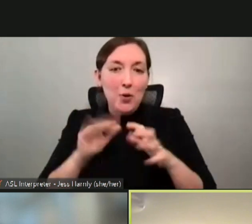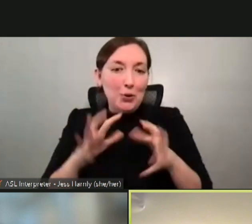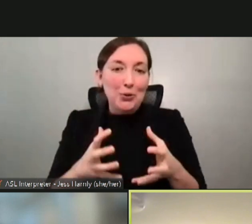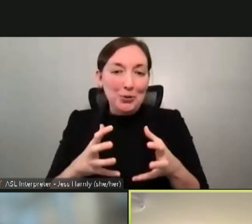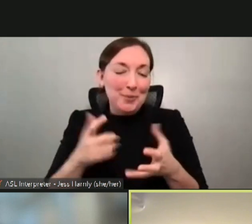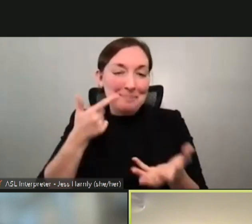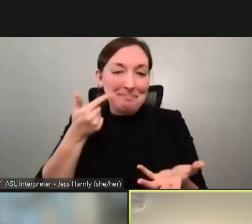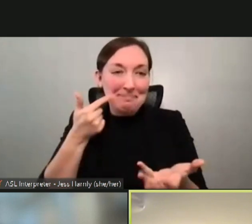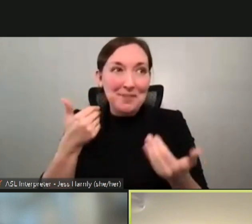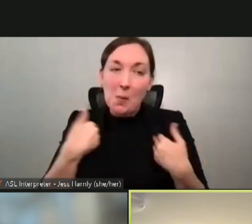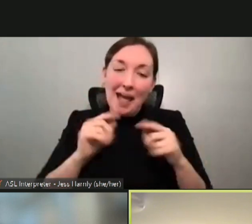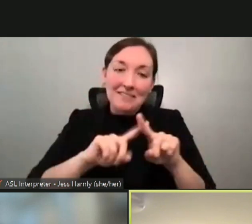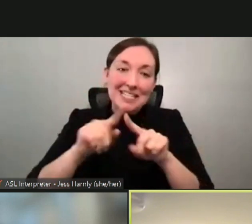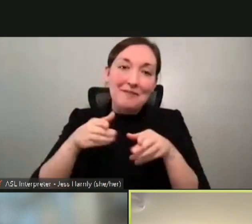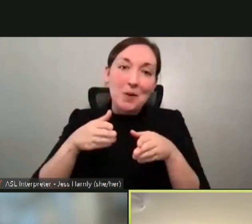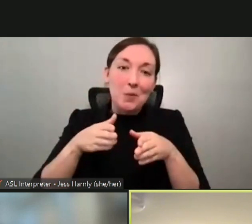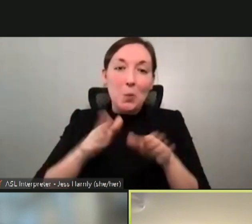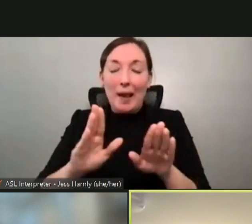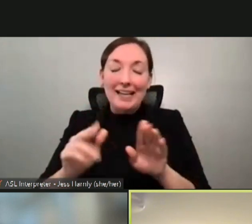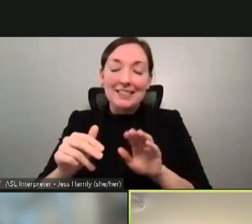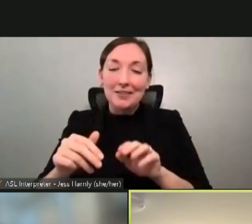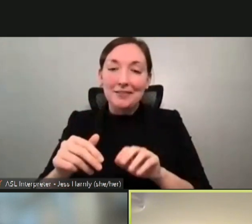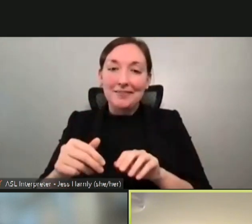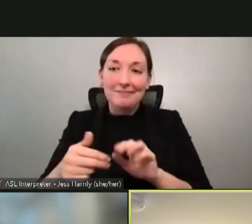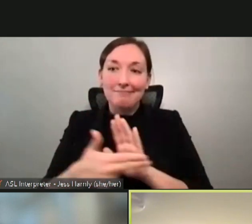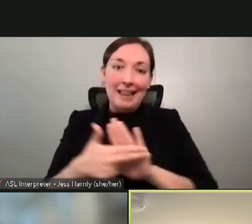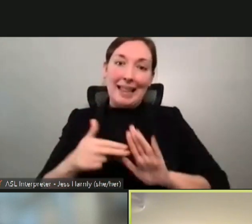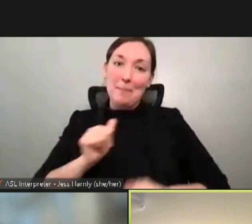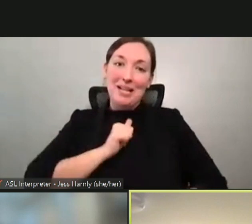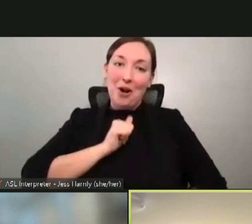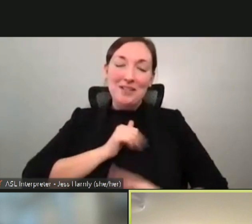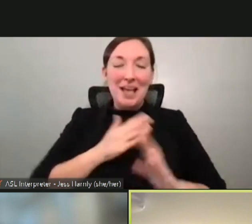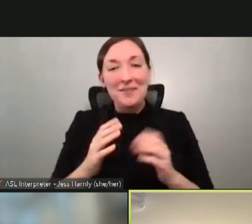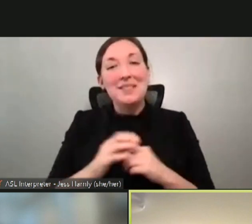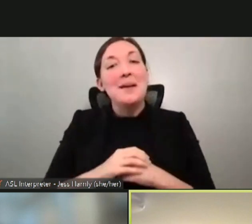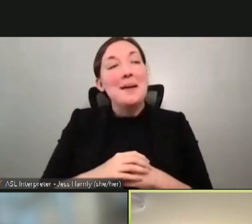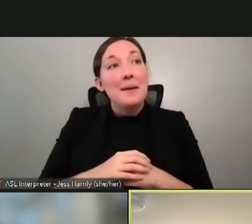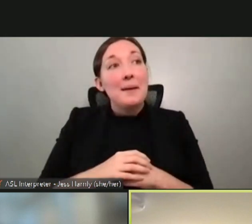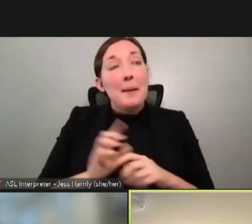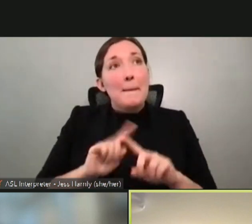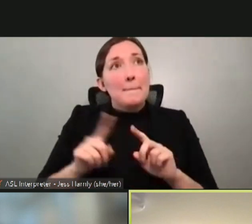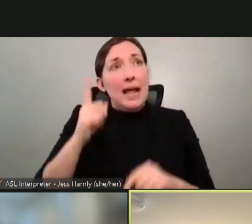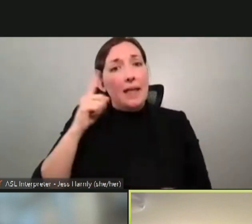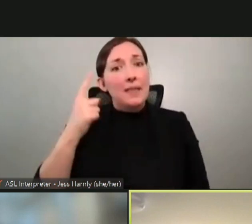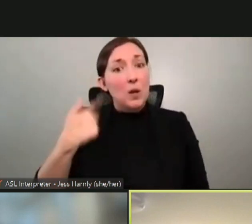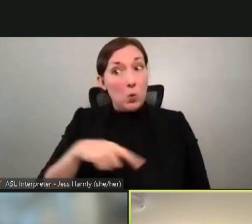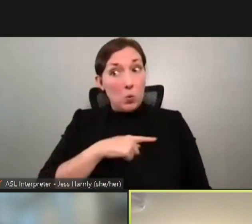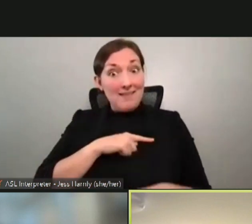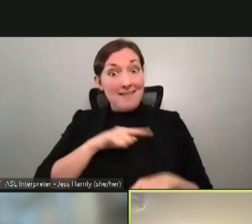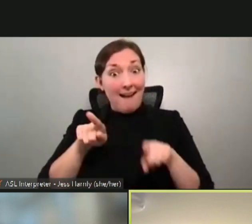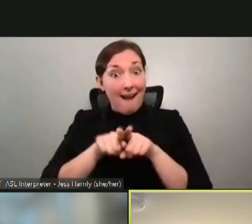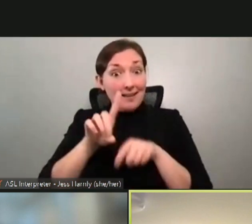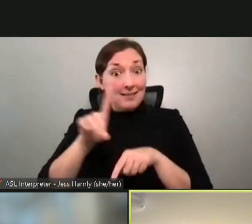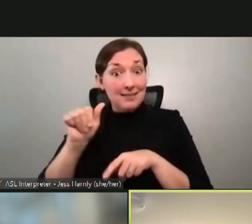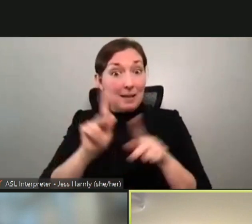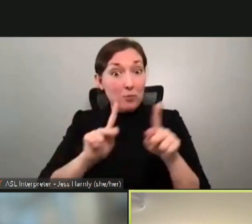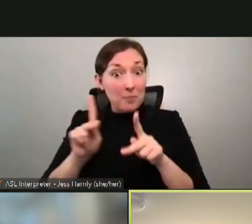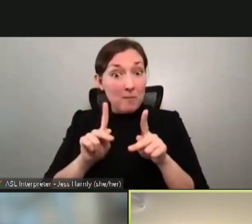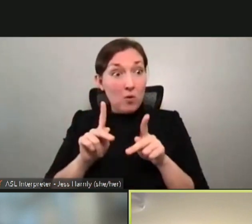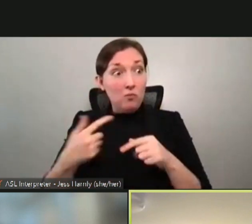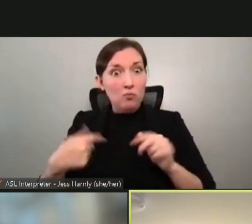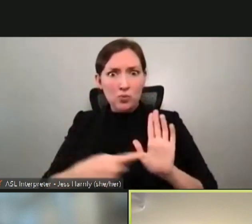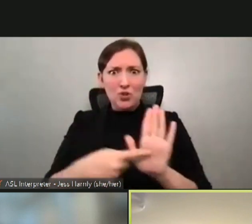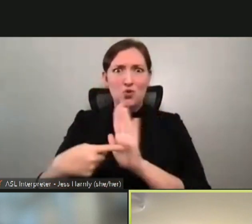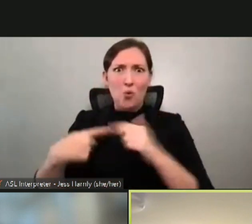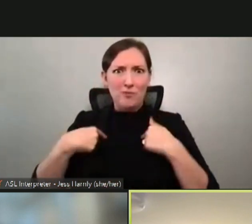we have different ways of referring to ourselves. So I think we are showing we are capable of